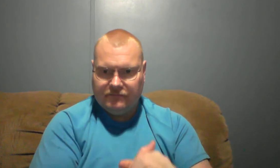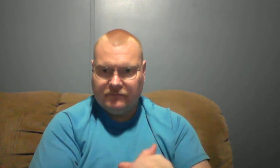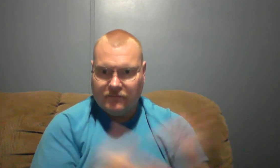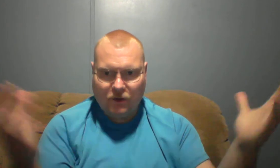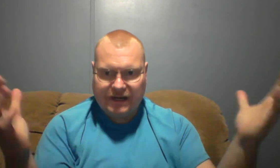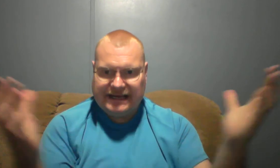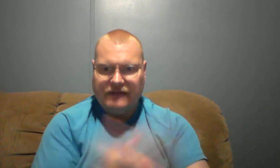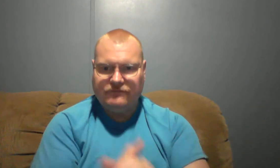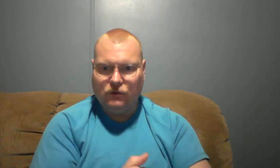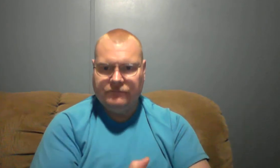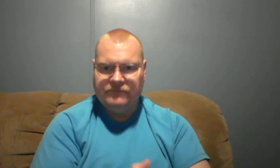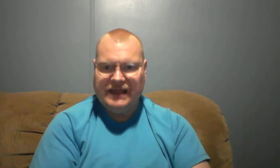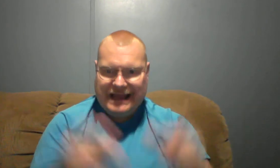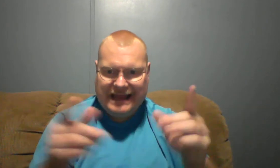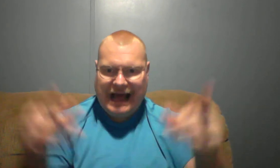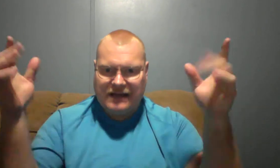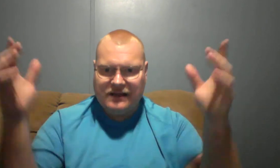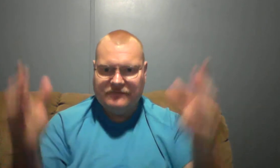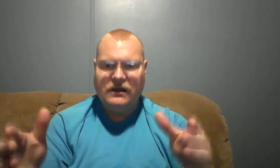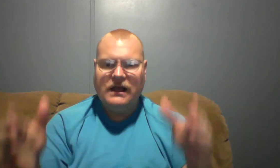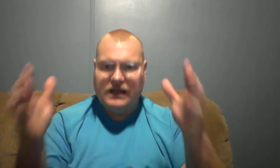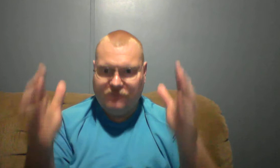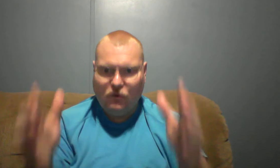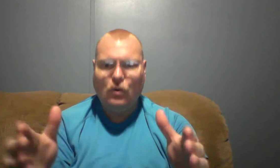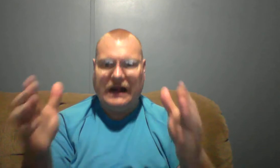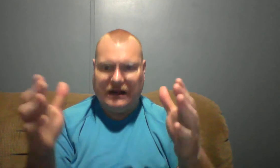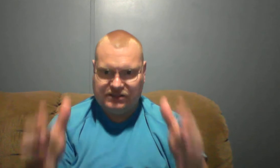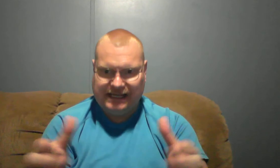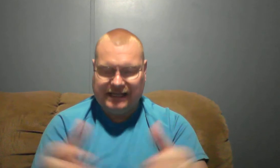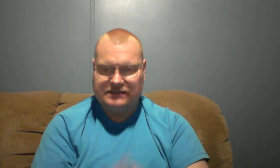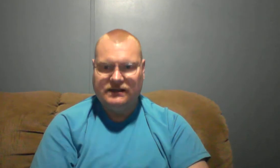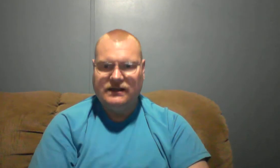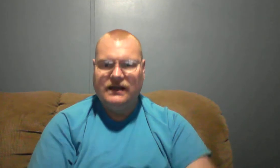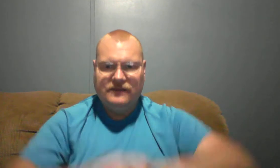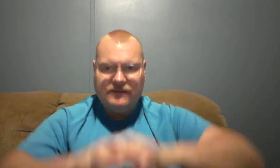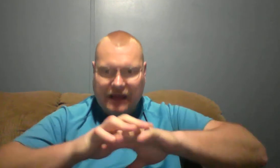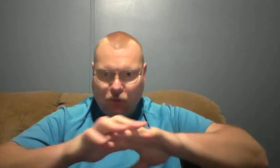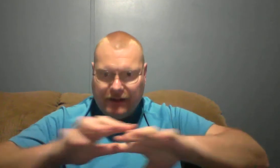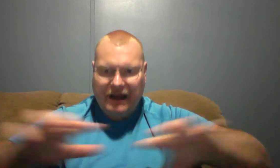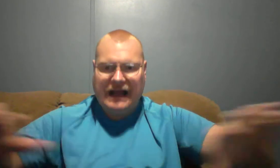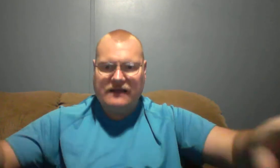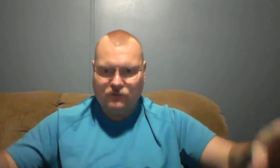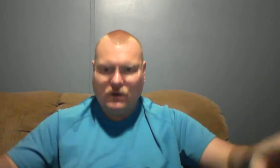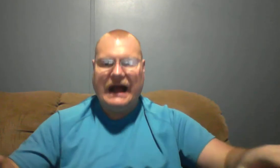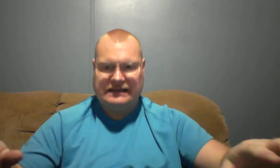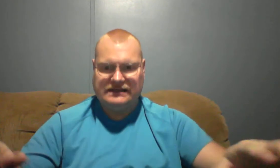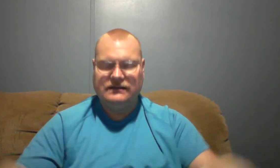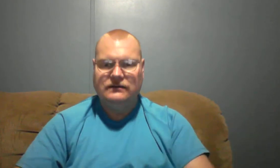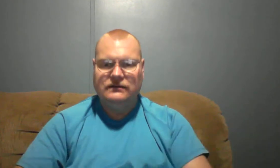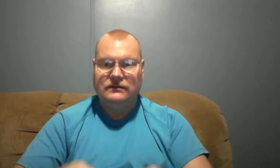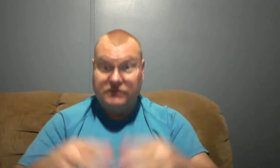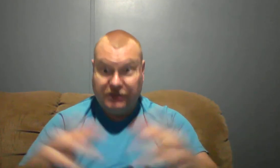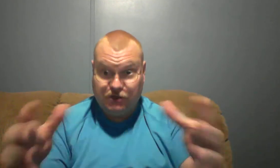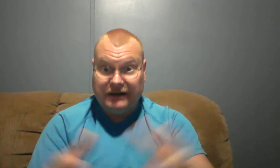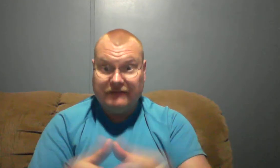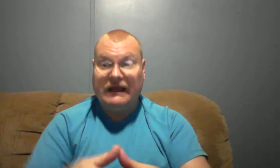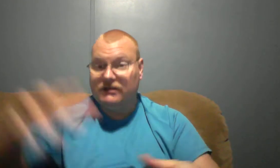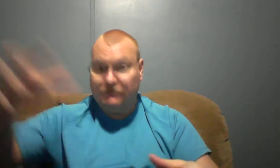What did he die for? He died for our sins that we might have right to the tree of life, might